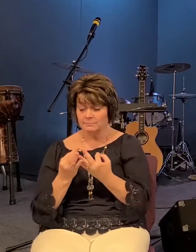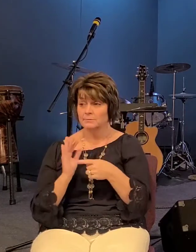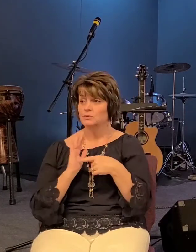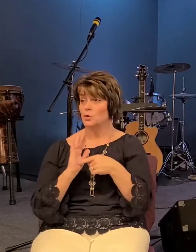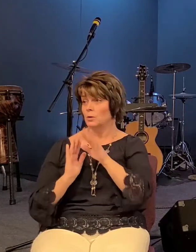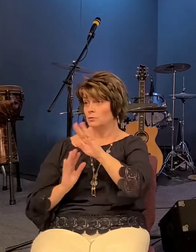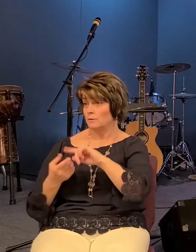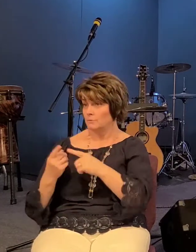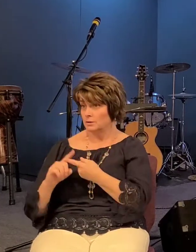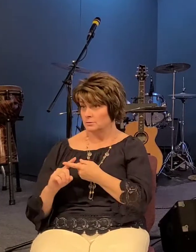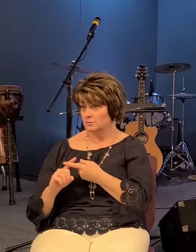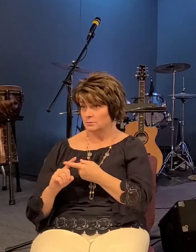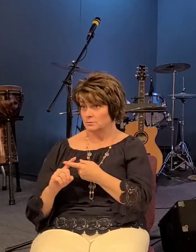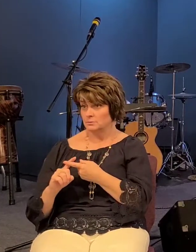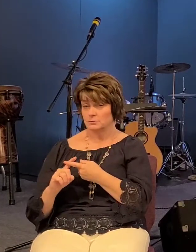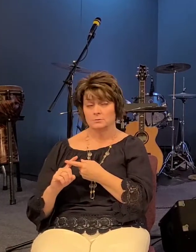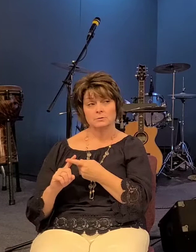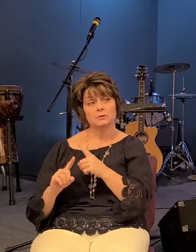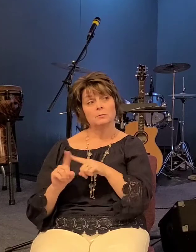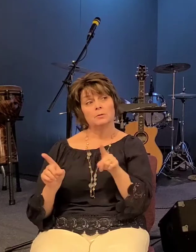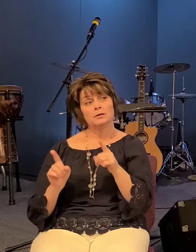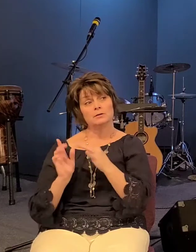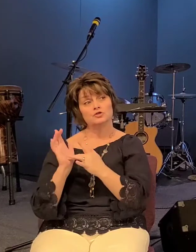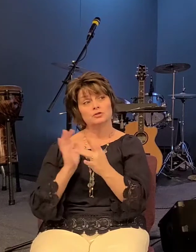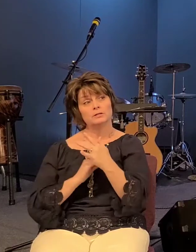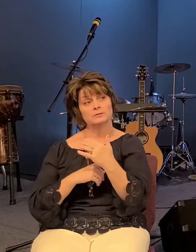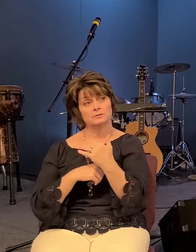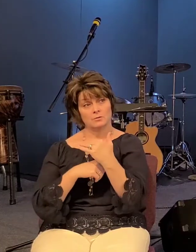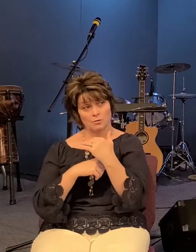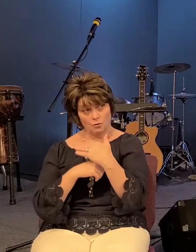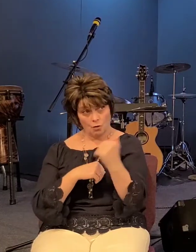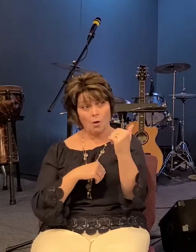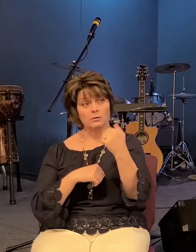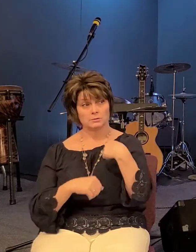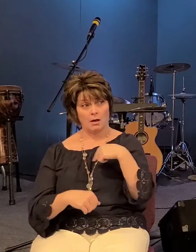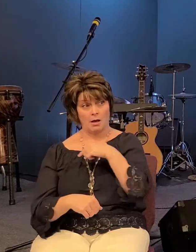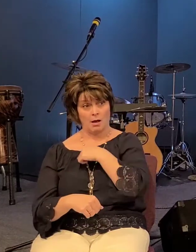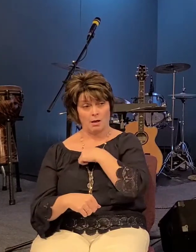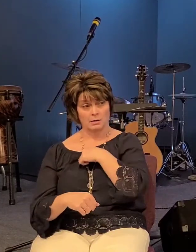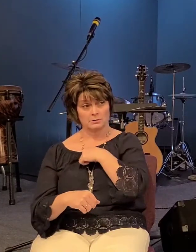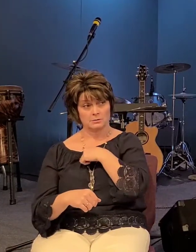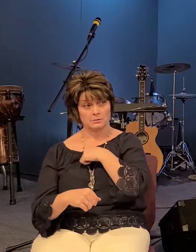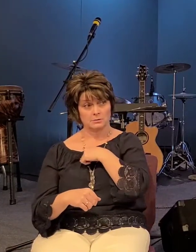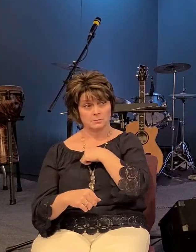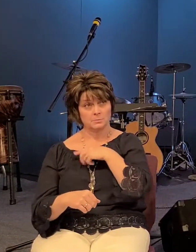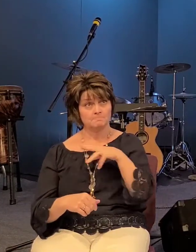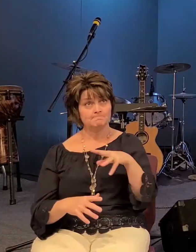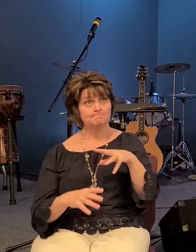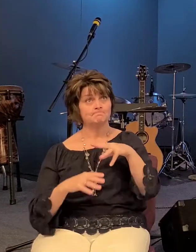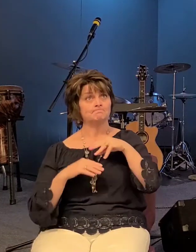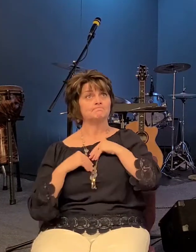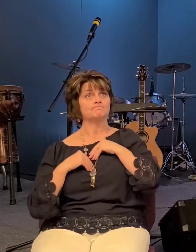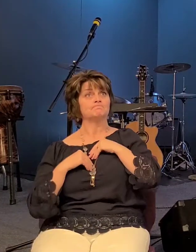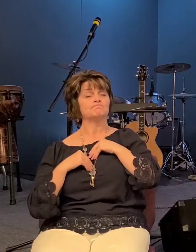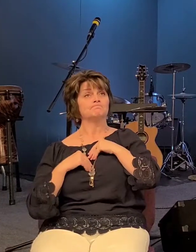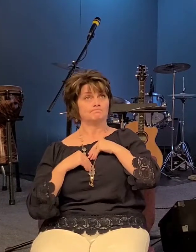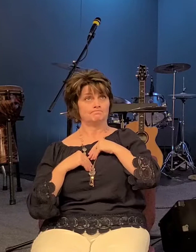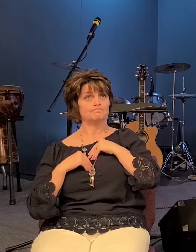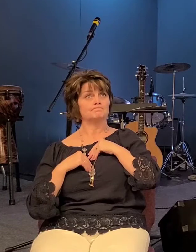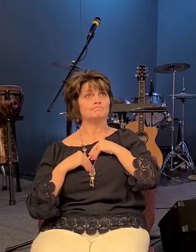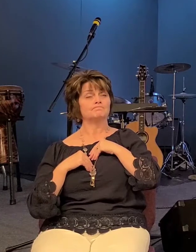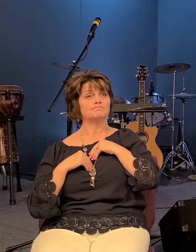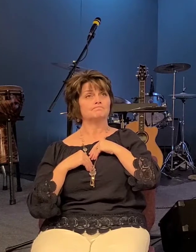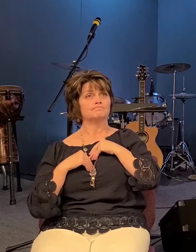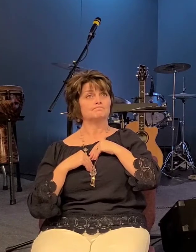but he calls us to take it up and to follow him whatever our